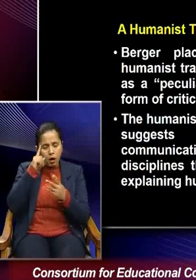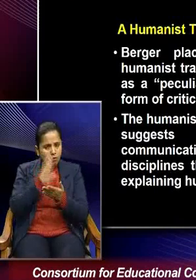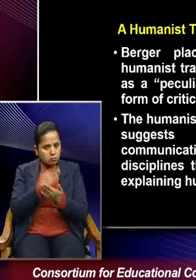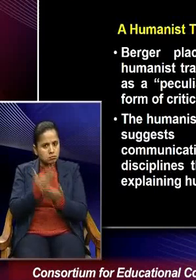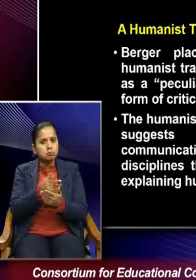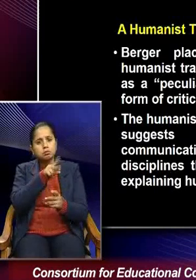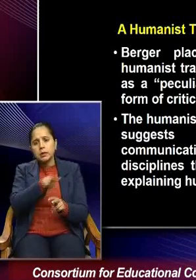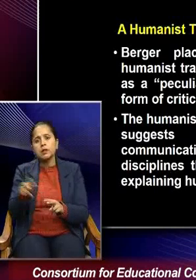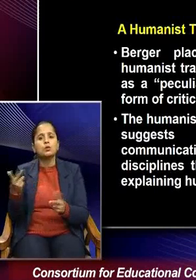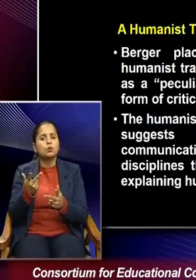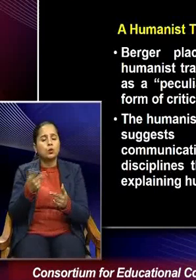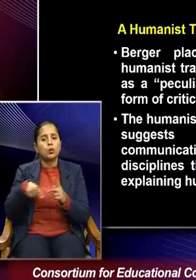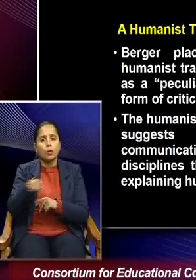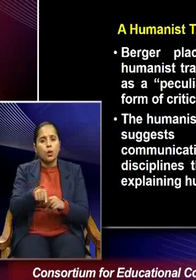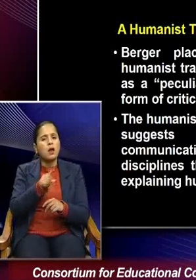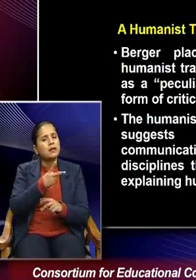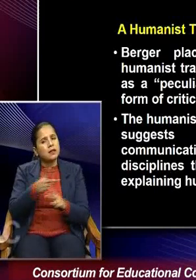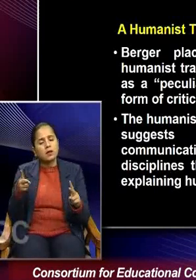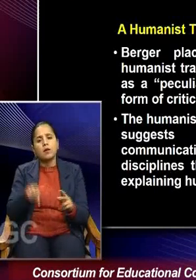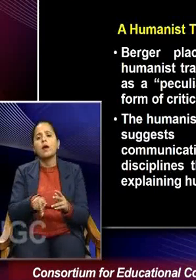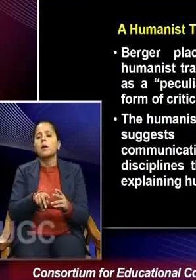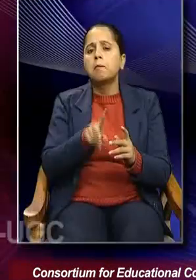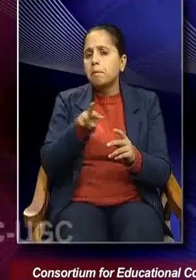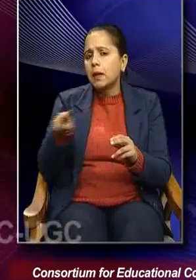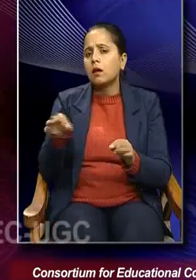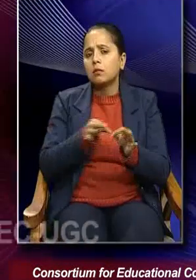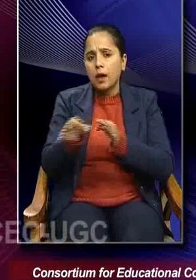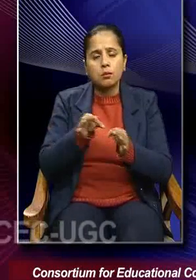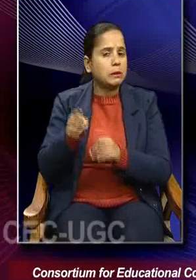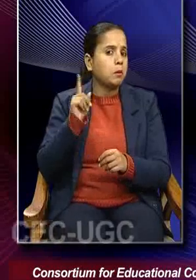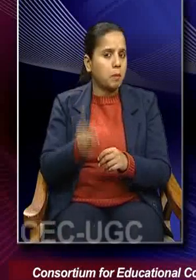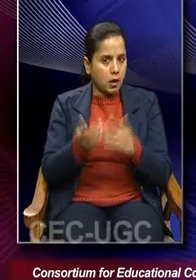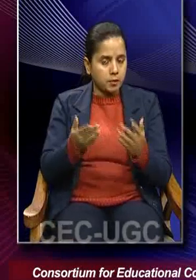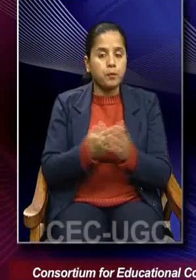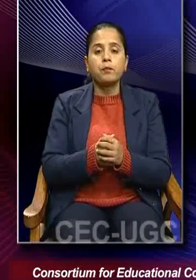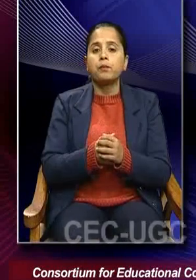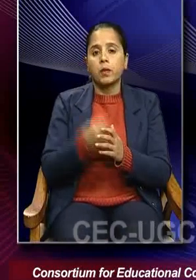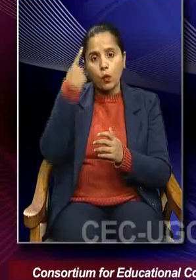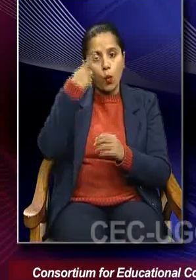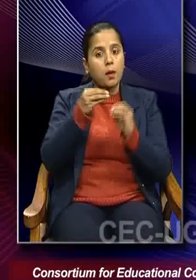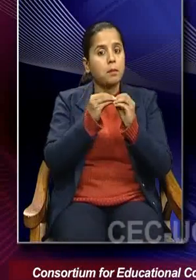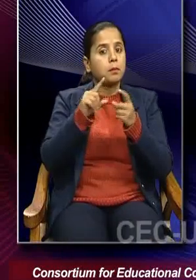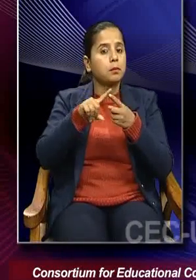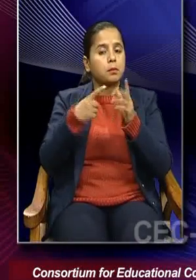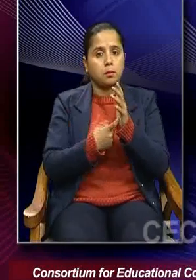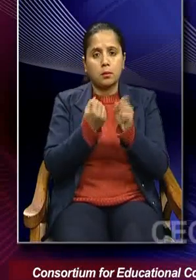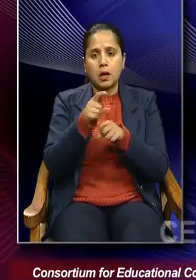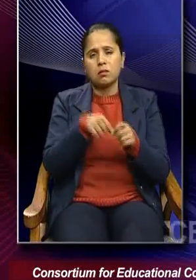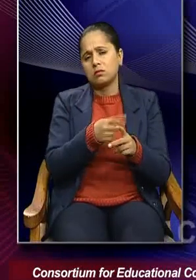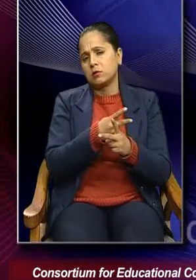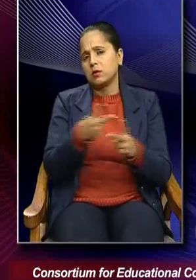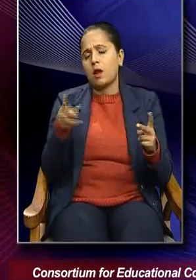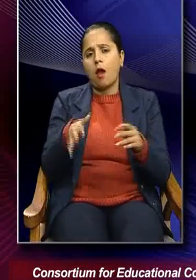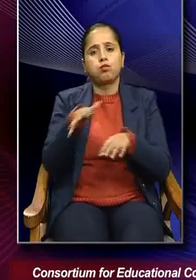and multiple meanings need to be explained. So, for Berger, there are multiple